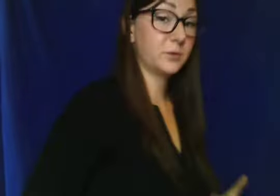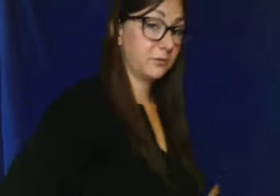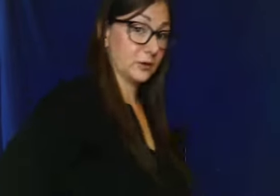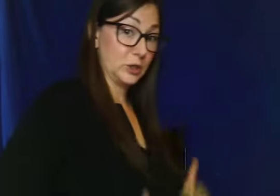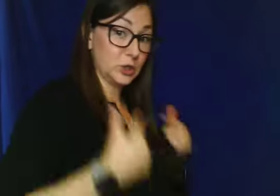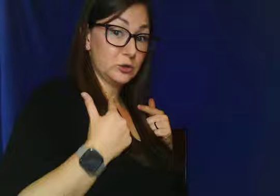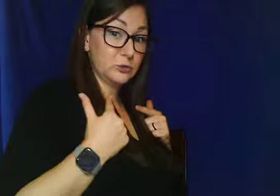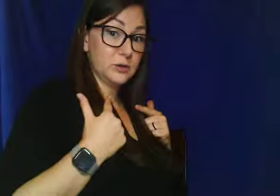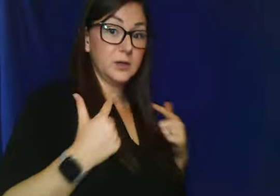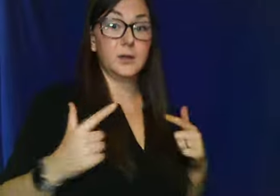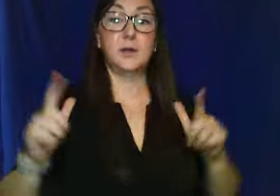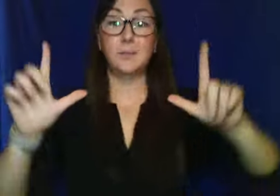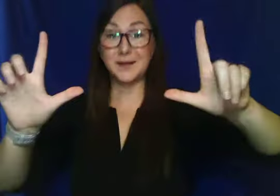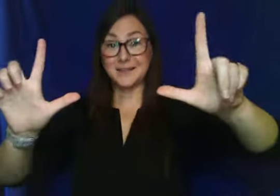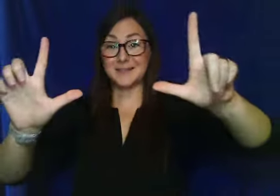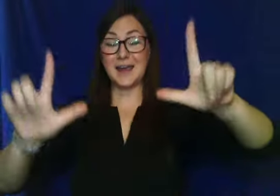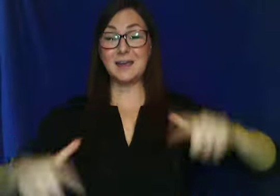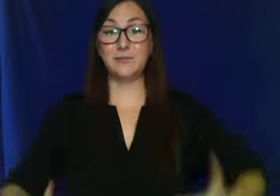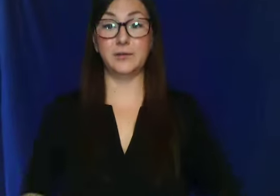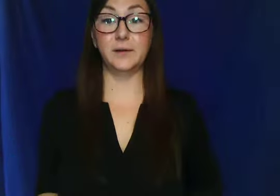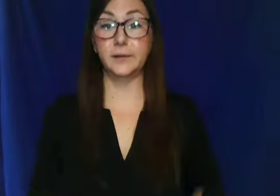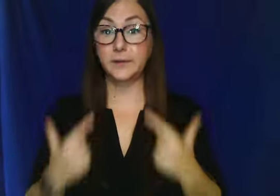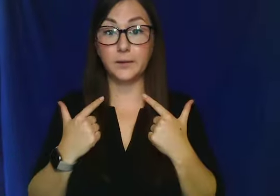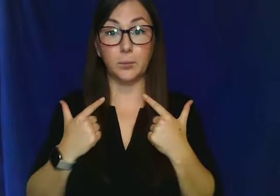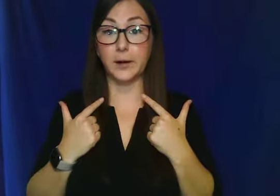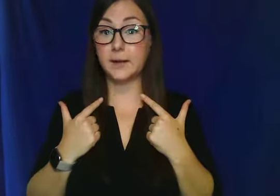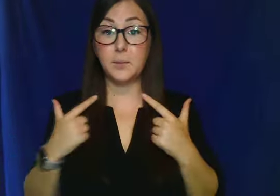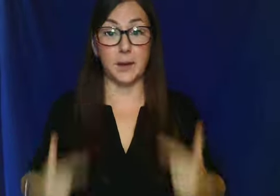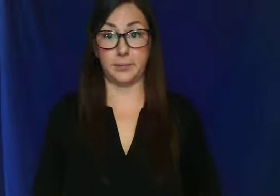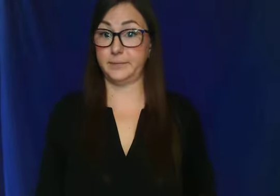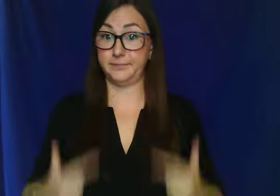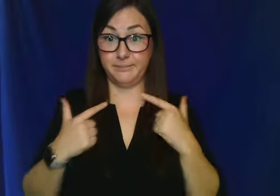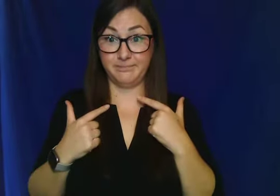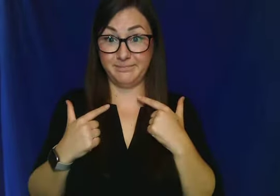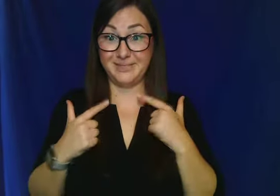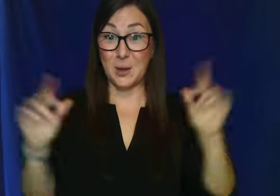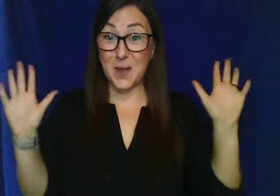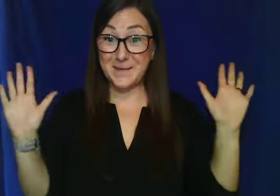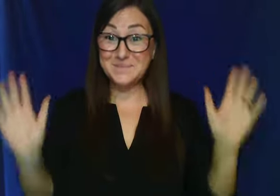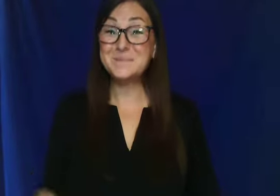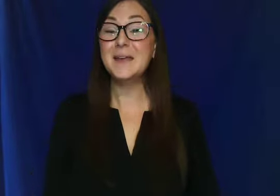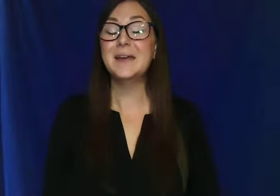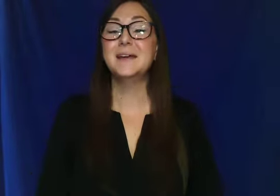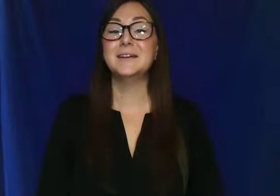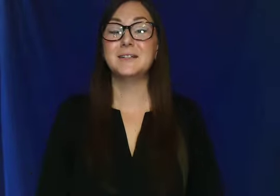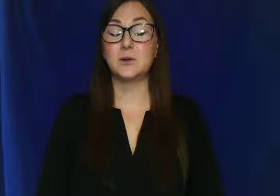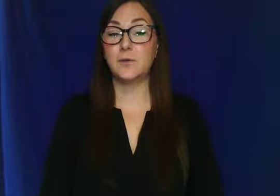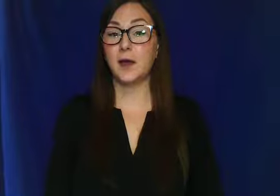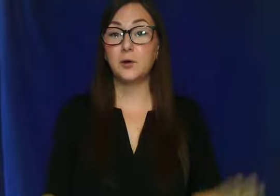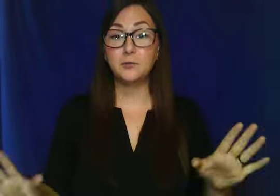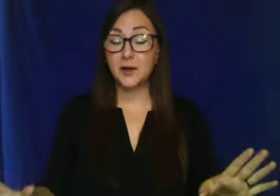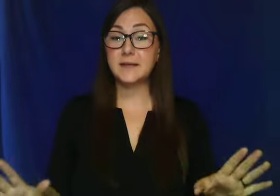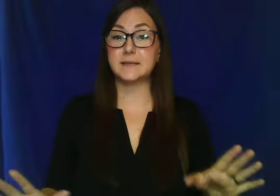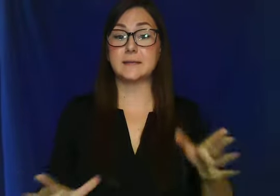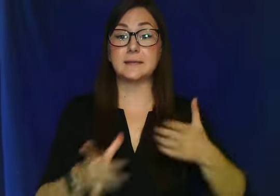for you. But it's life. I'm bringing them up. Okay? So that whole phrase is,